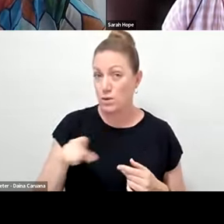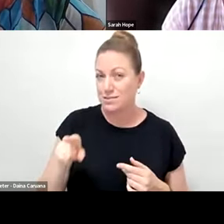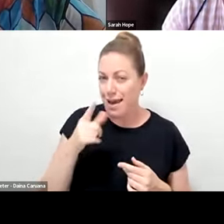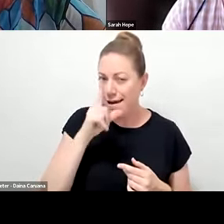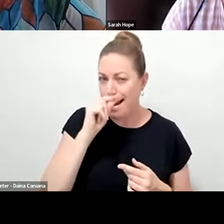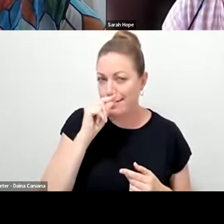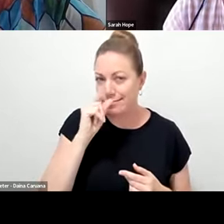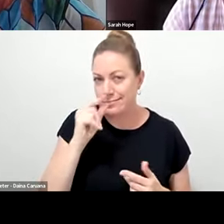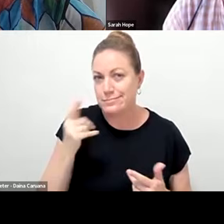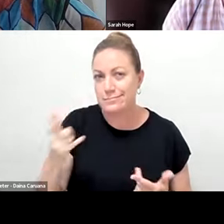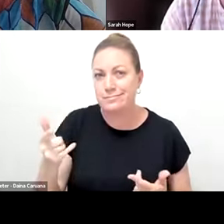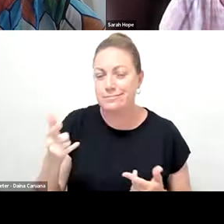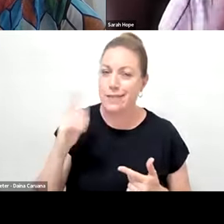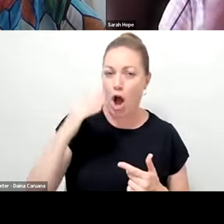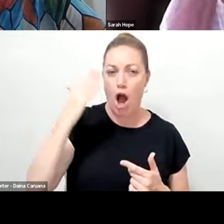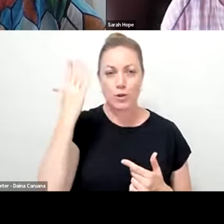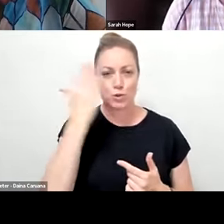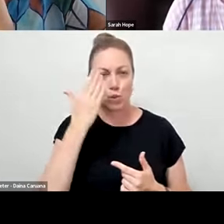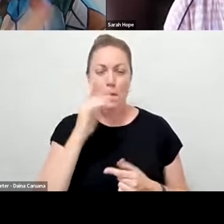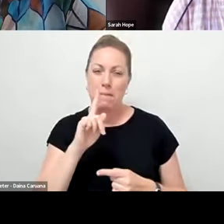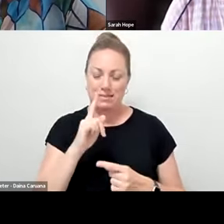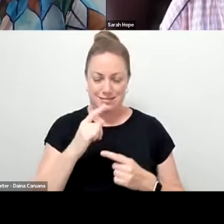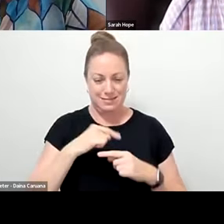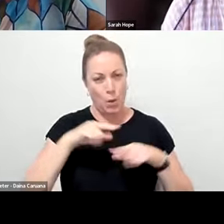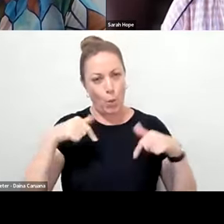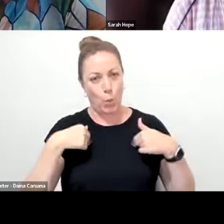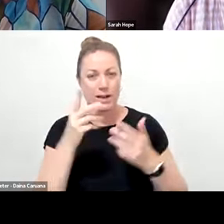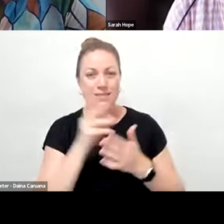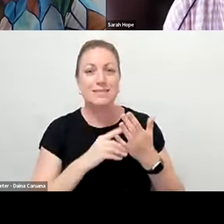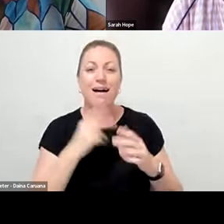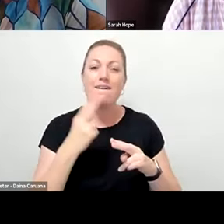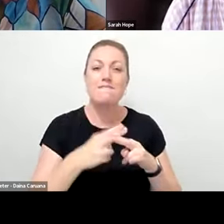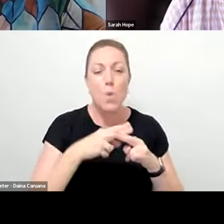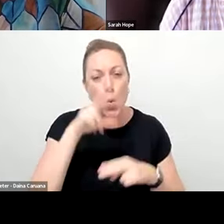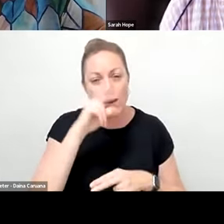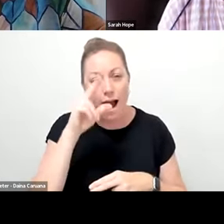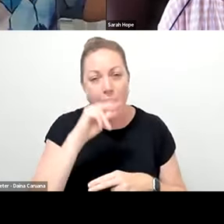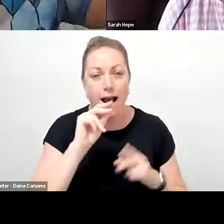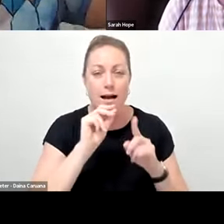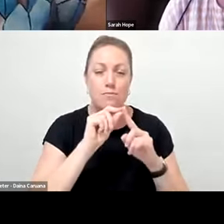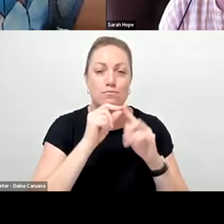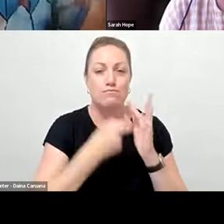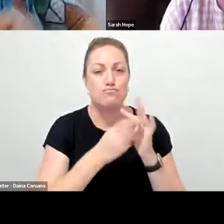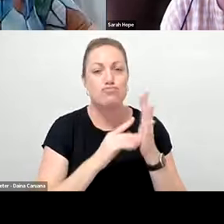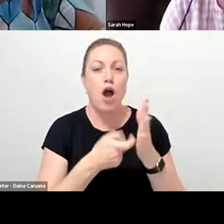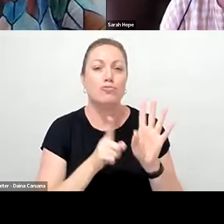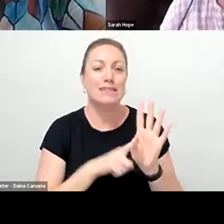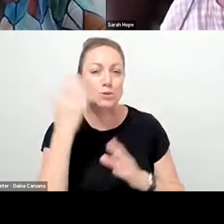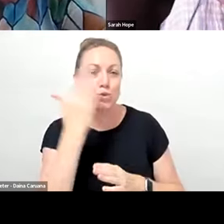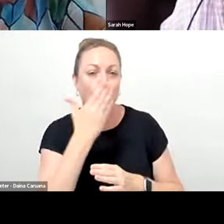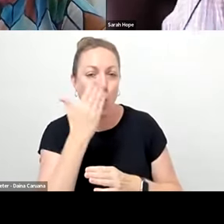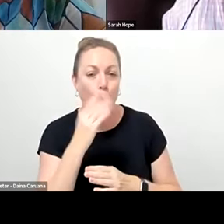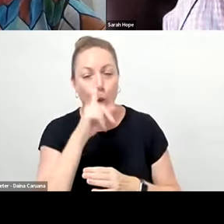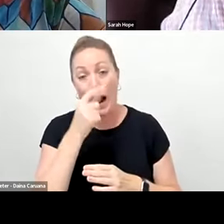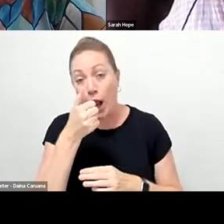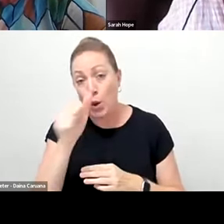do that. But this is designed particularly for primary schools, which again, you have lamps, you can do all those sorts of things.